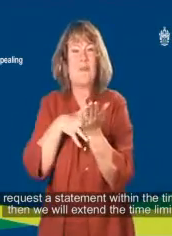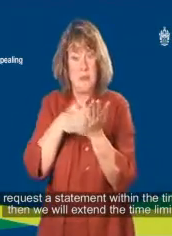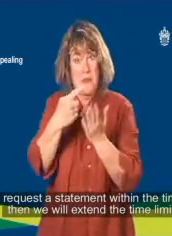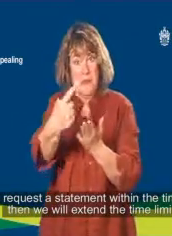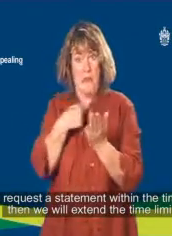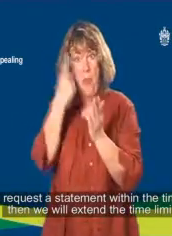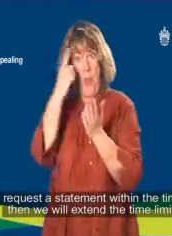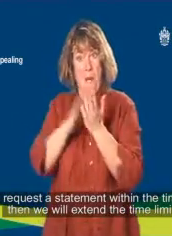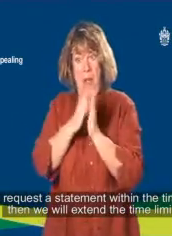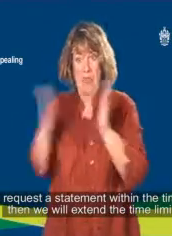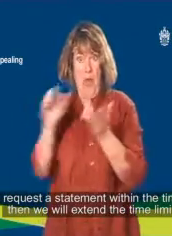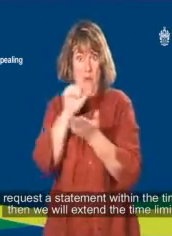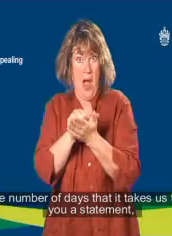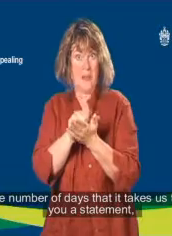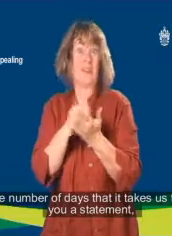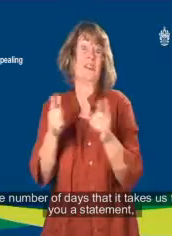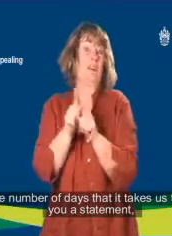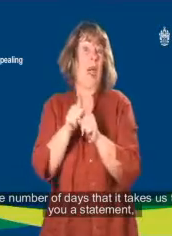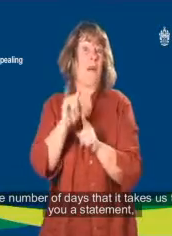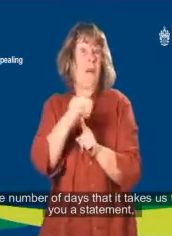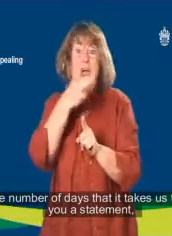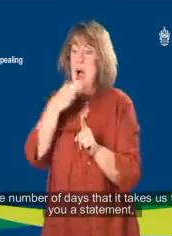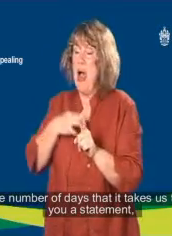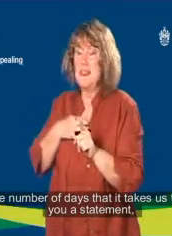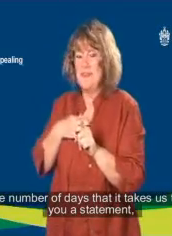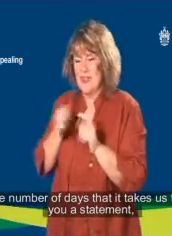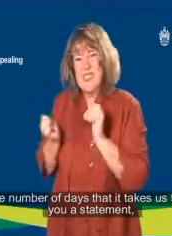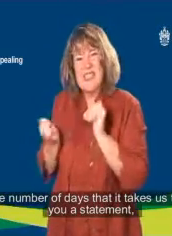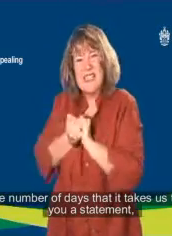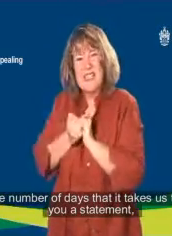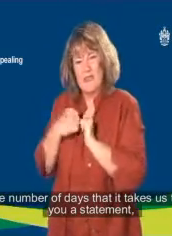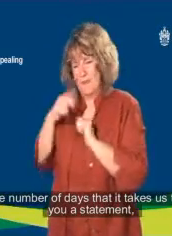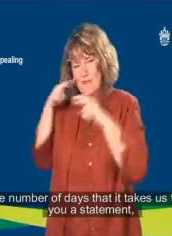then we will extend the time limit by the number of days that it takes us to send you a statement.